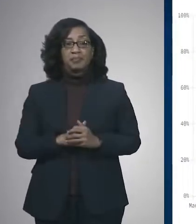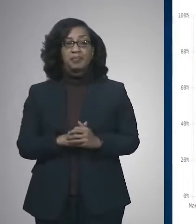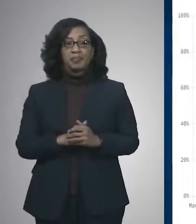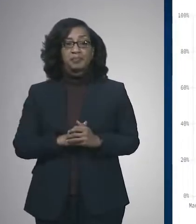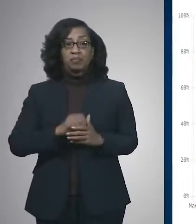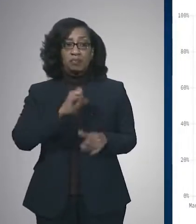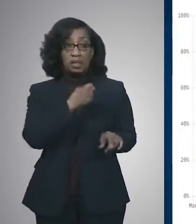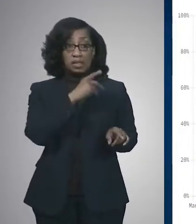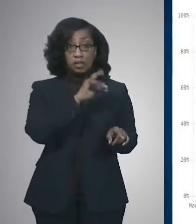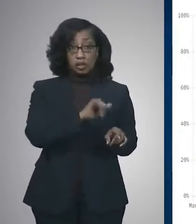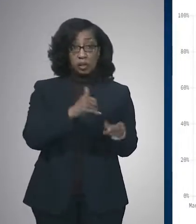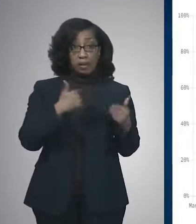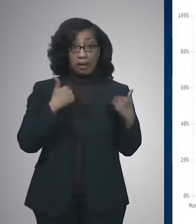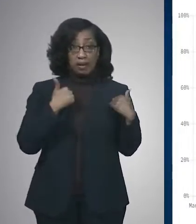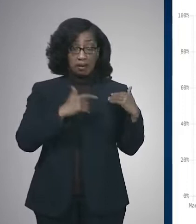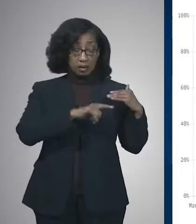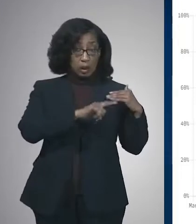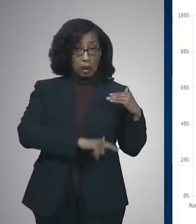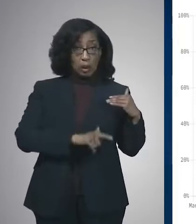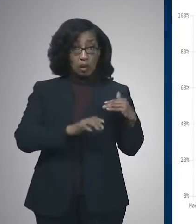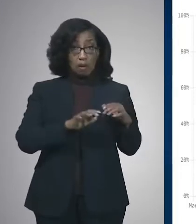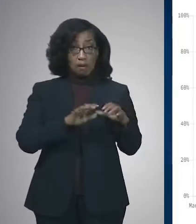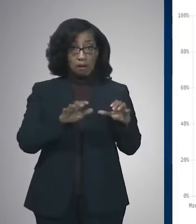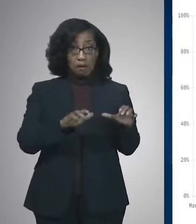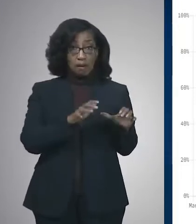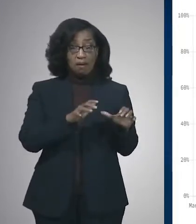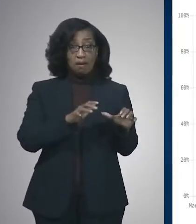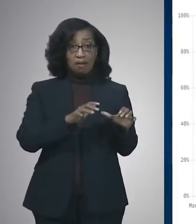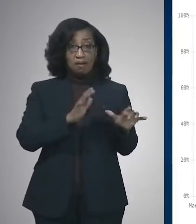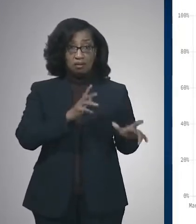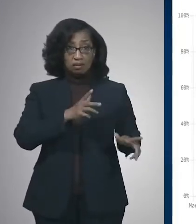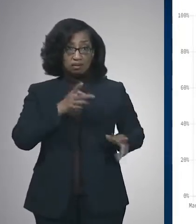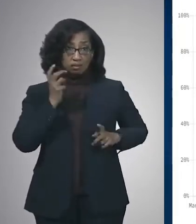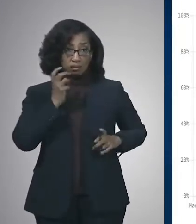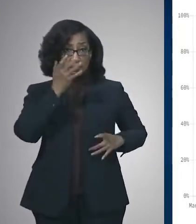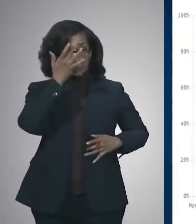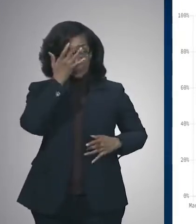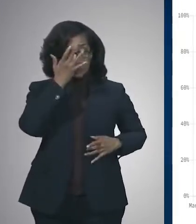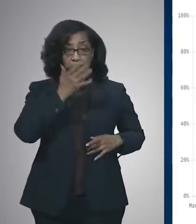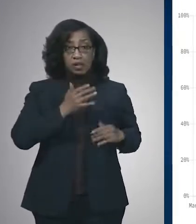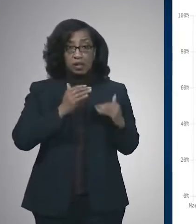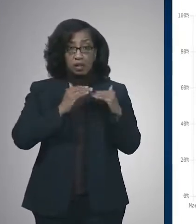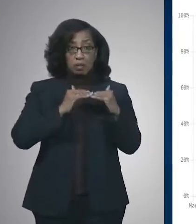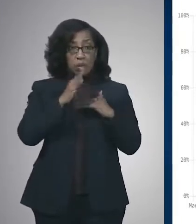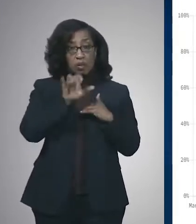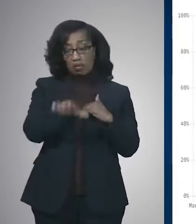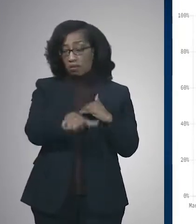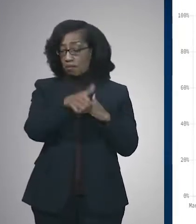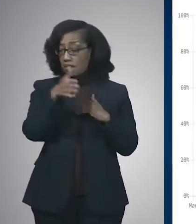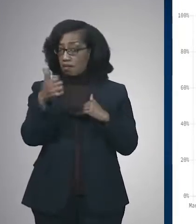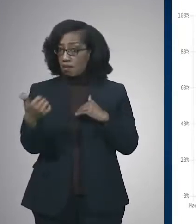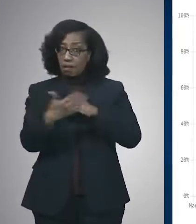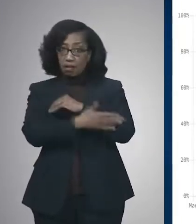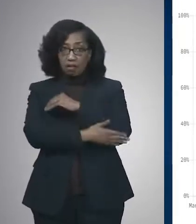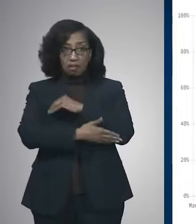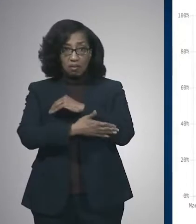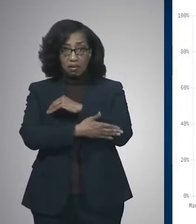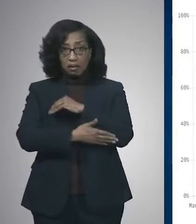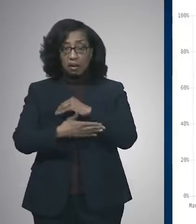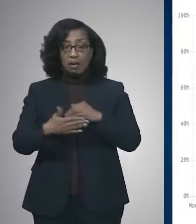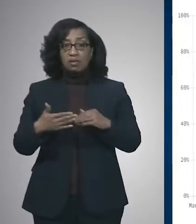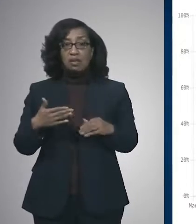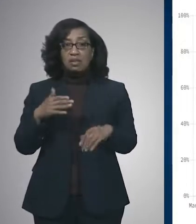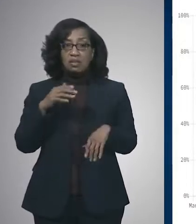Shelby County has lower active case rates than every other metro area in Tennessee, despite having the lowest